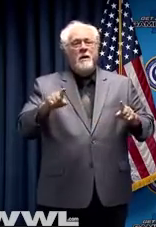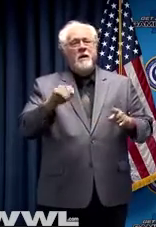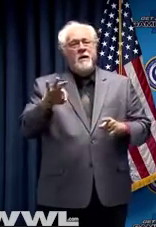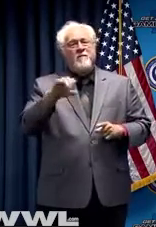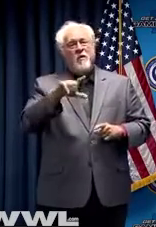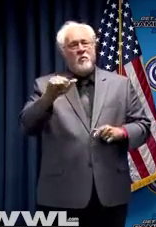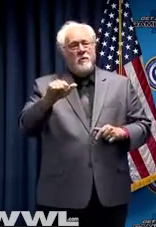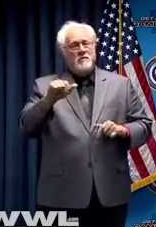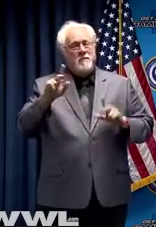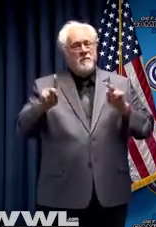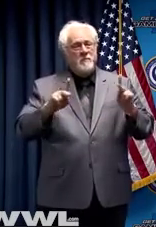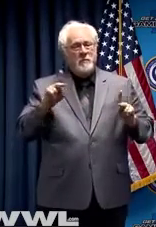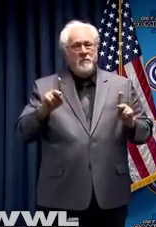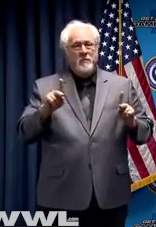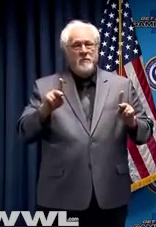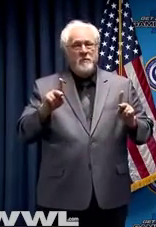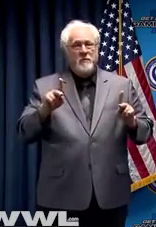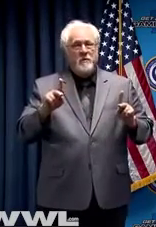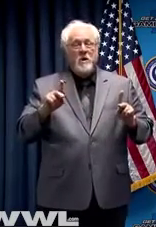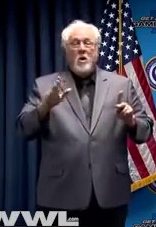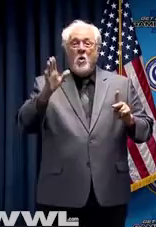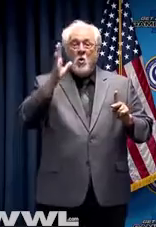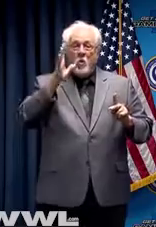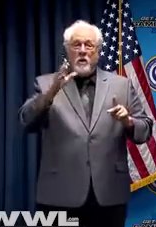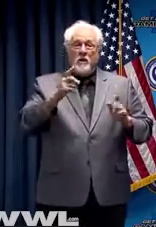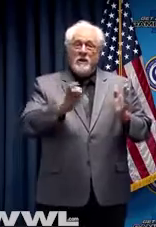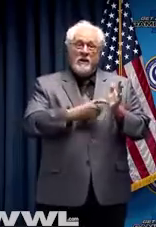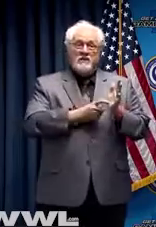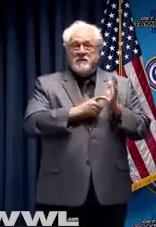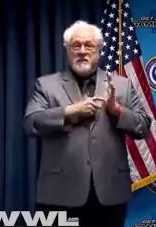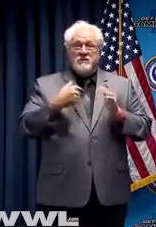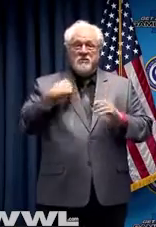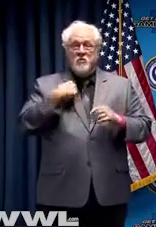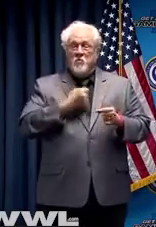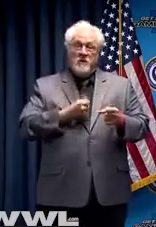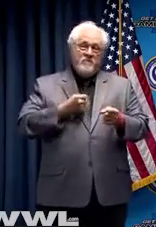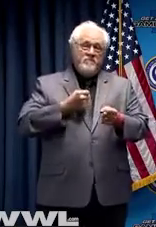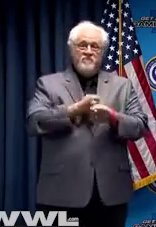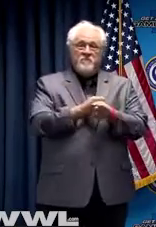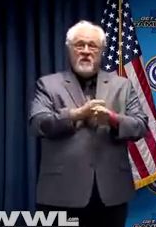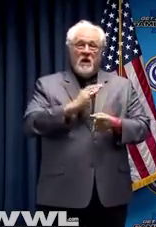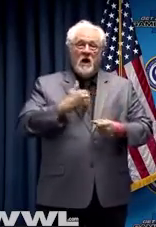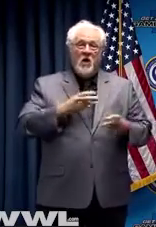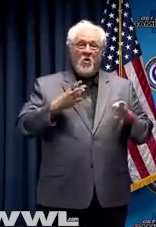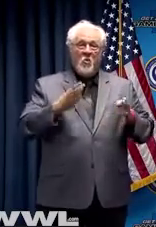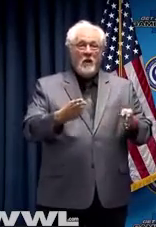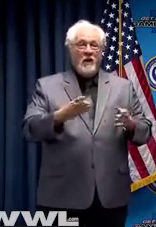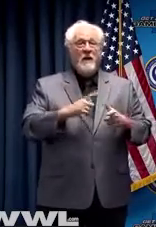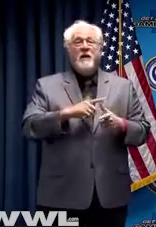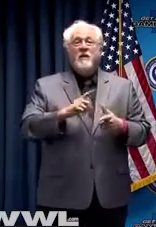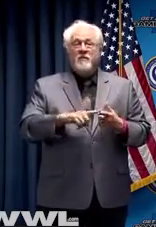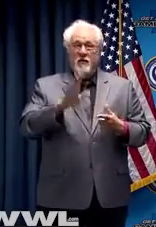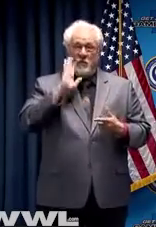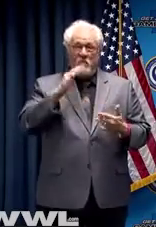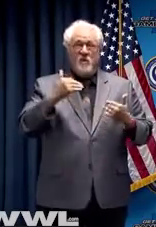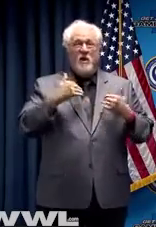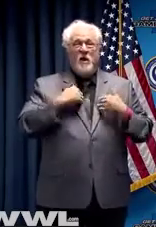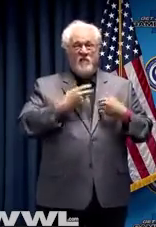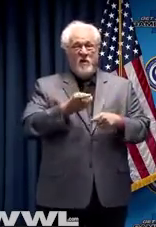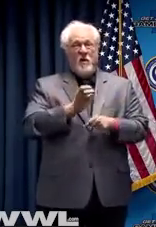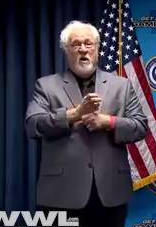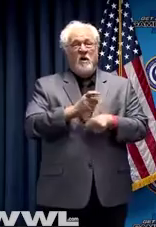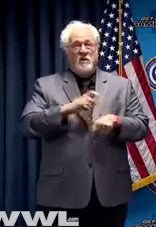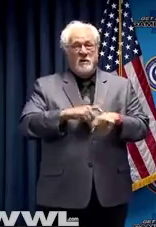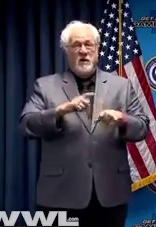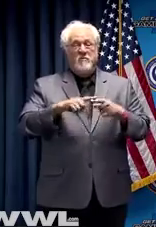Louisianans are going to insist that we enforce our way through this, then we're going to have a very, very hard